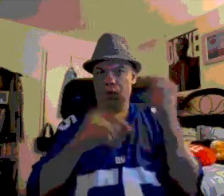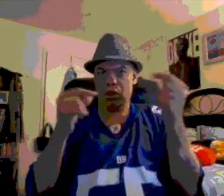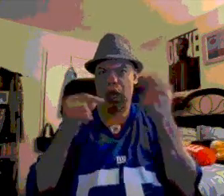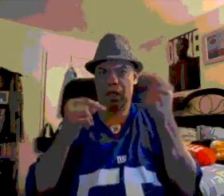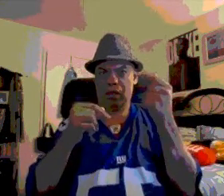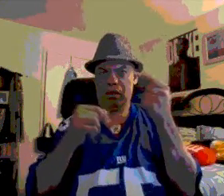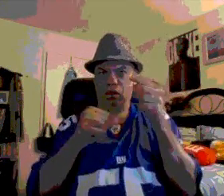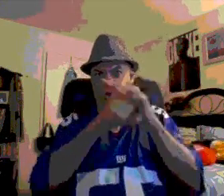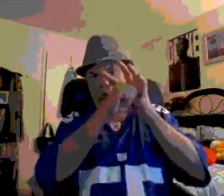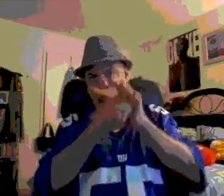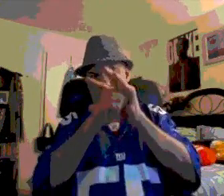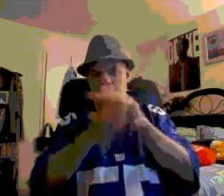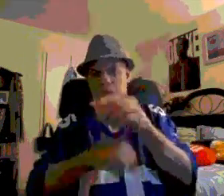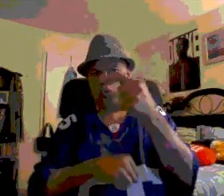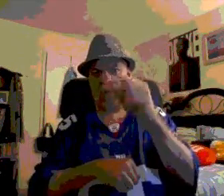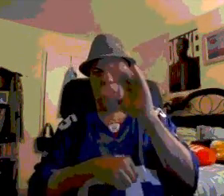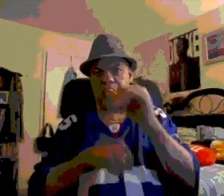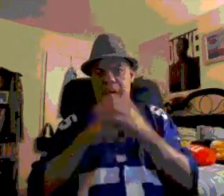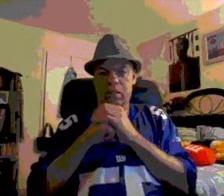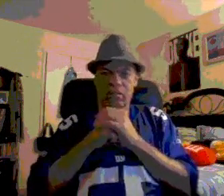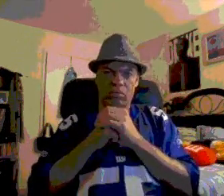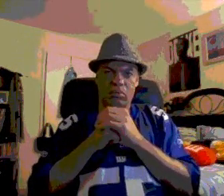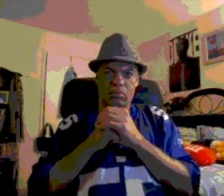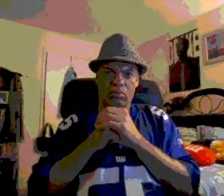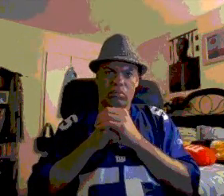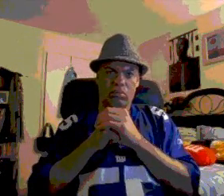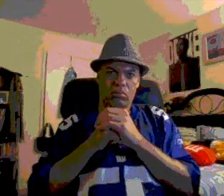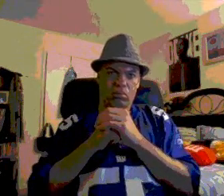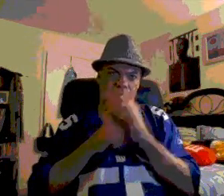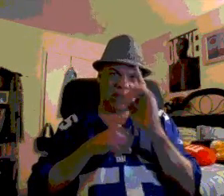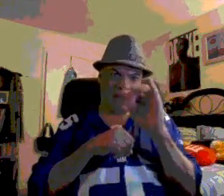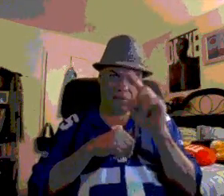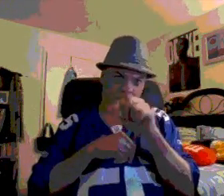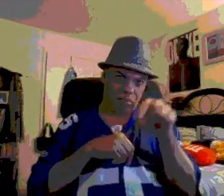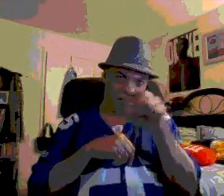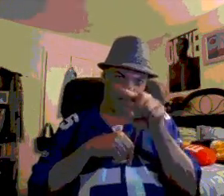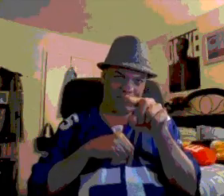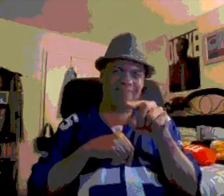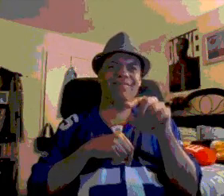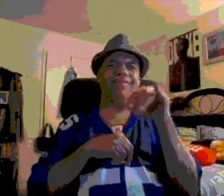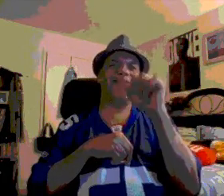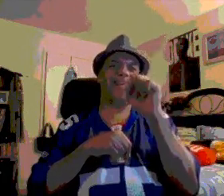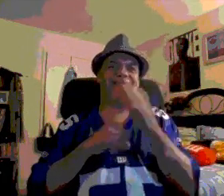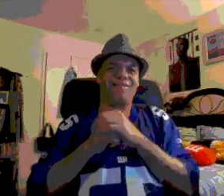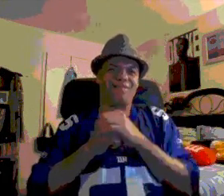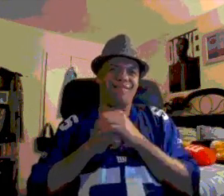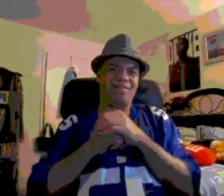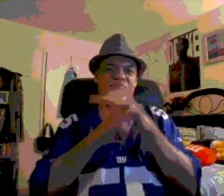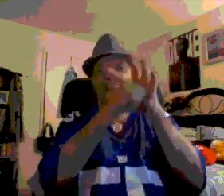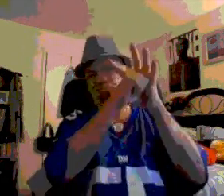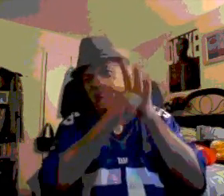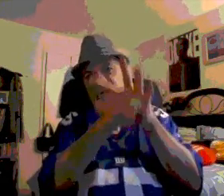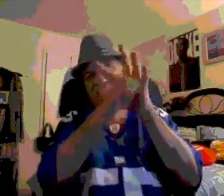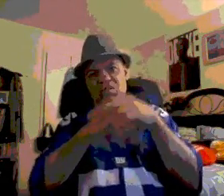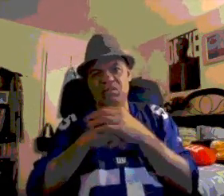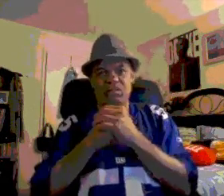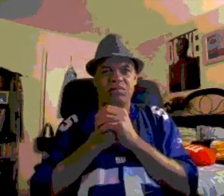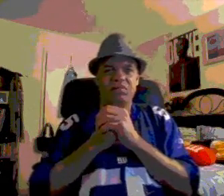It's the same as Mary Alice's letter. And I got it right after Chuck's funeral. You think this is who killed Chuck? Well, it's the only logical